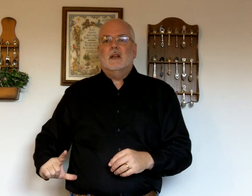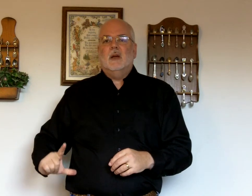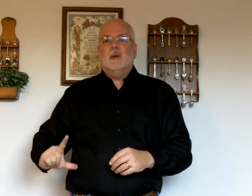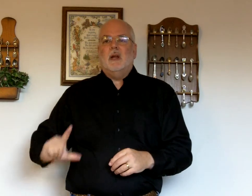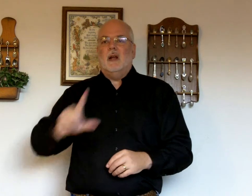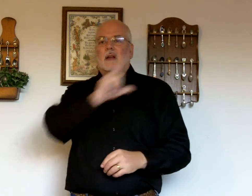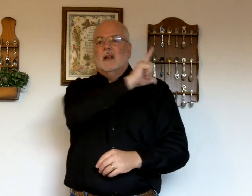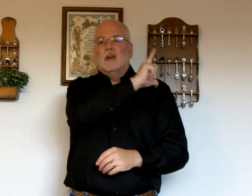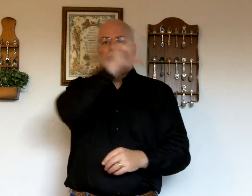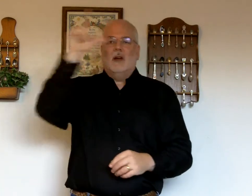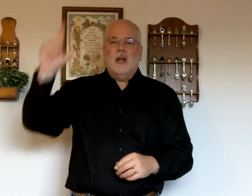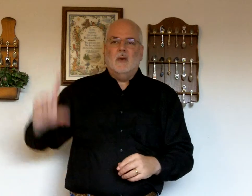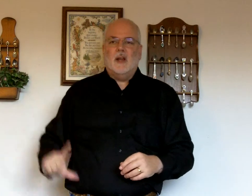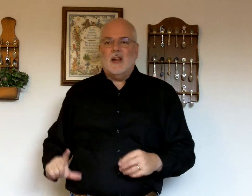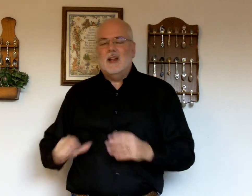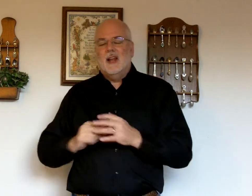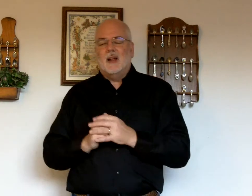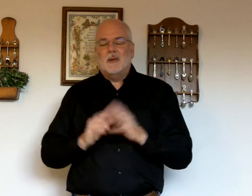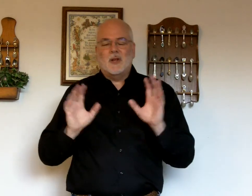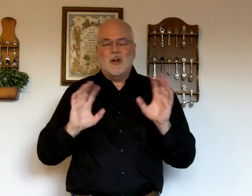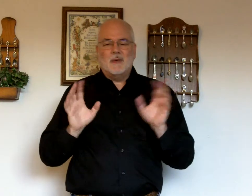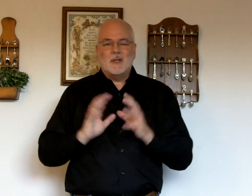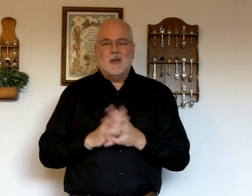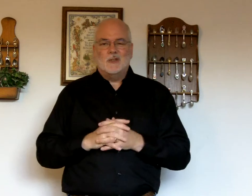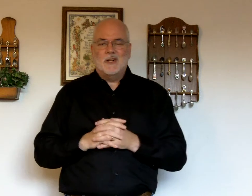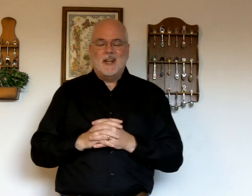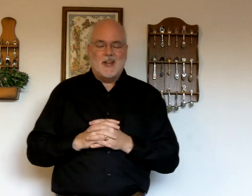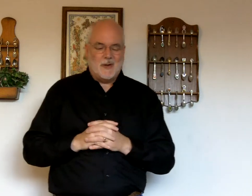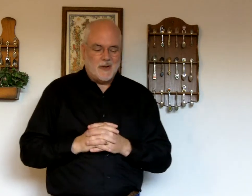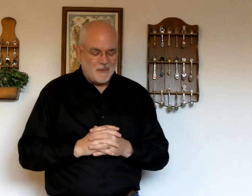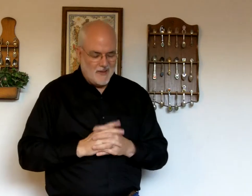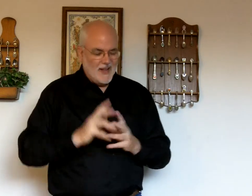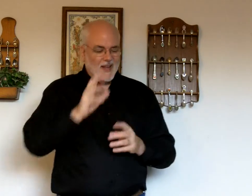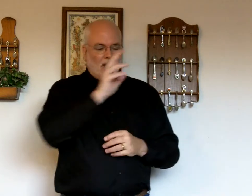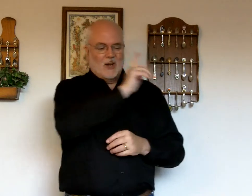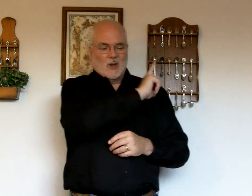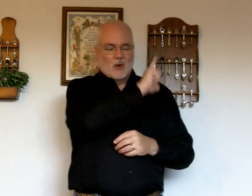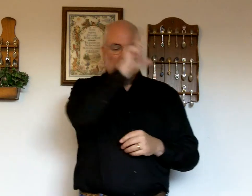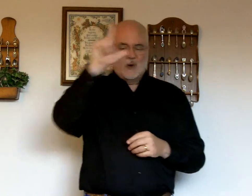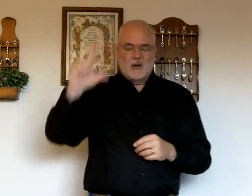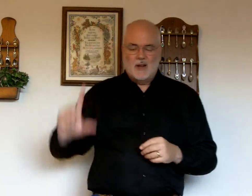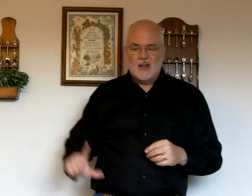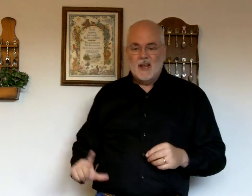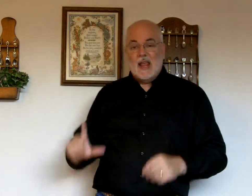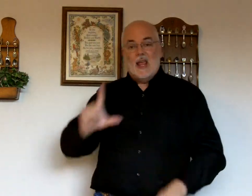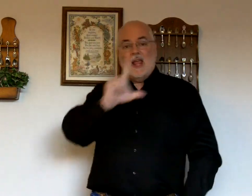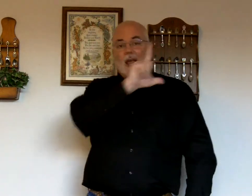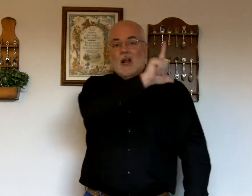No, maybe not. Lord. Anyway, I'm starting to get my songs running together here. Lord. L.